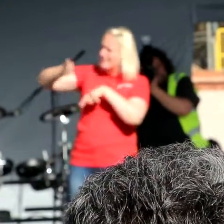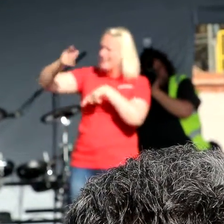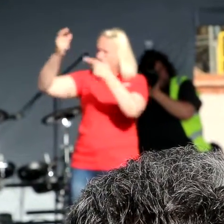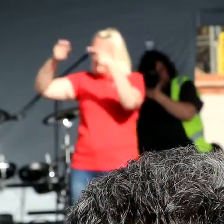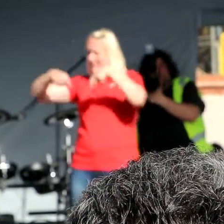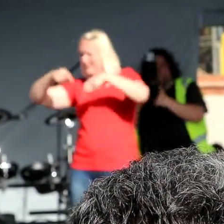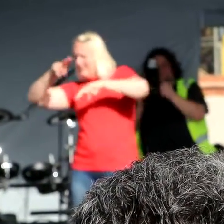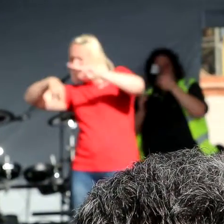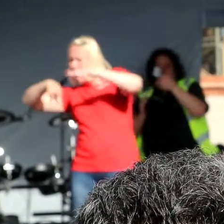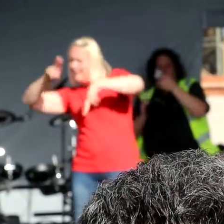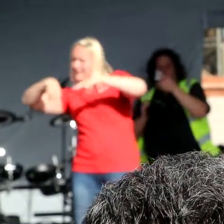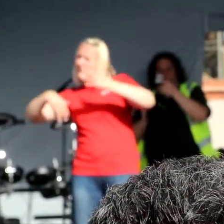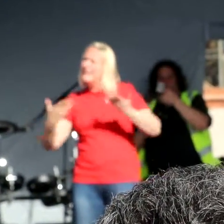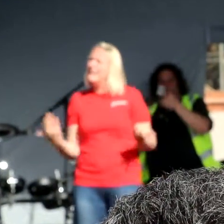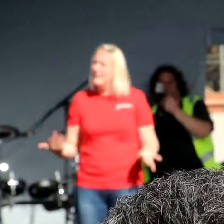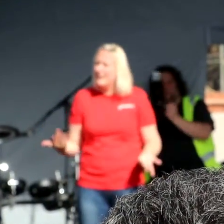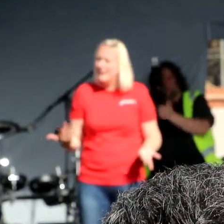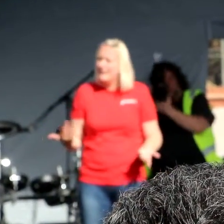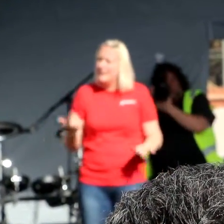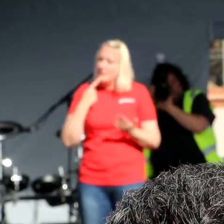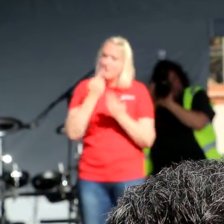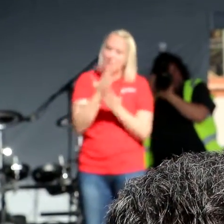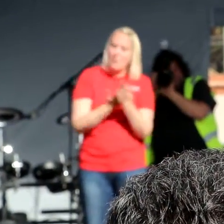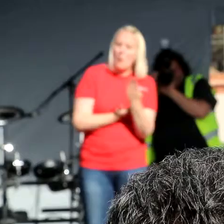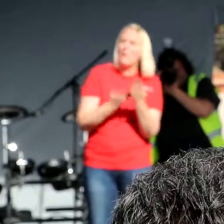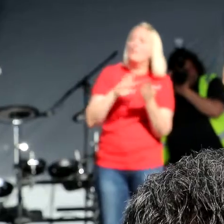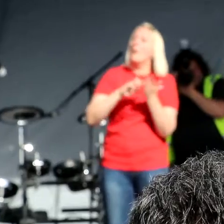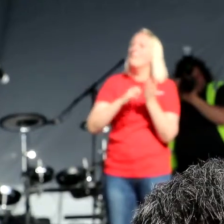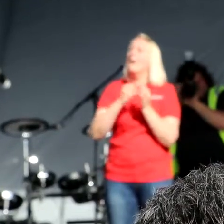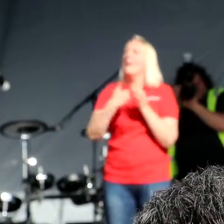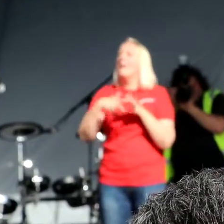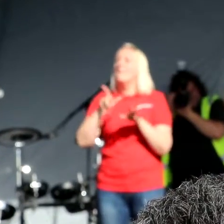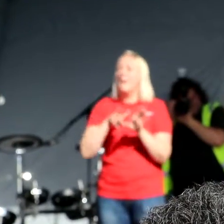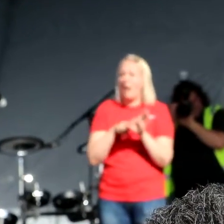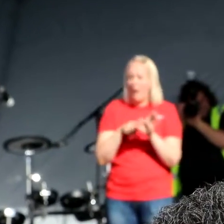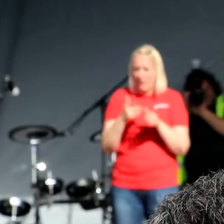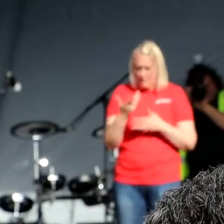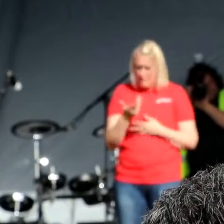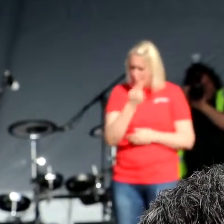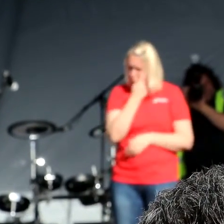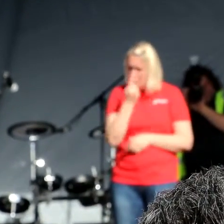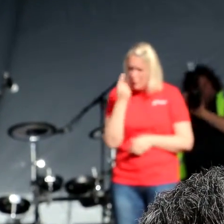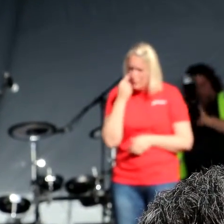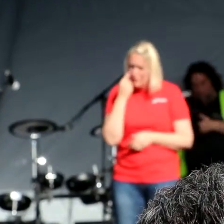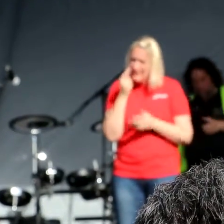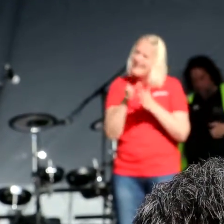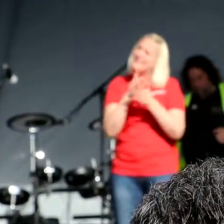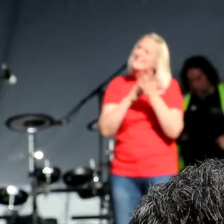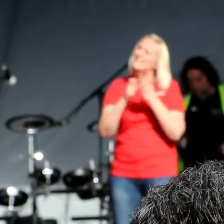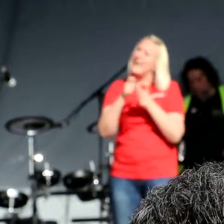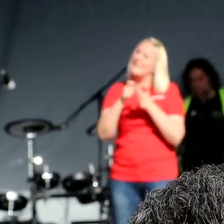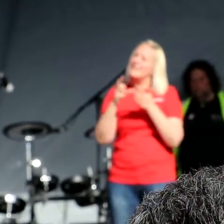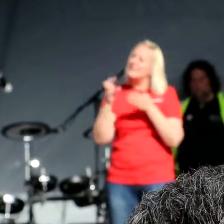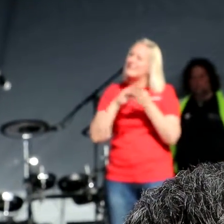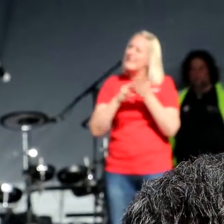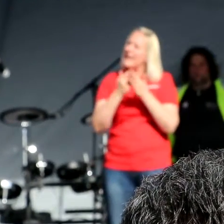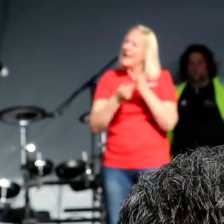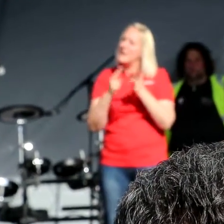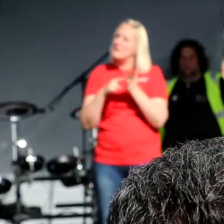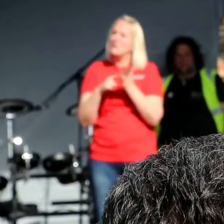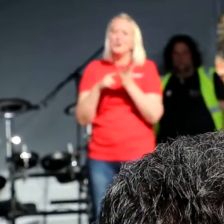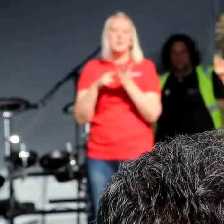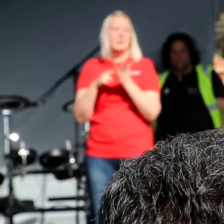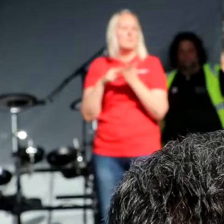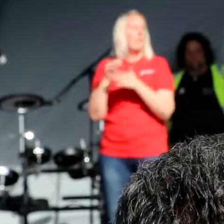The report on Libya, which has barely been commented about, which showed that David Cameron did the same over